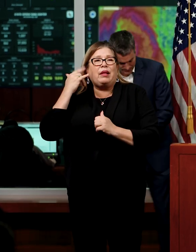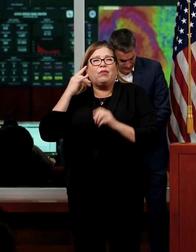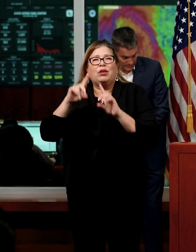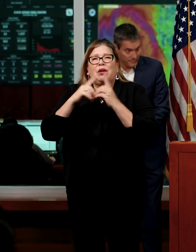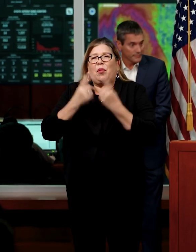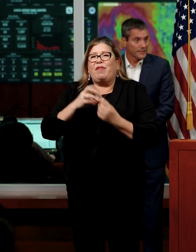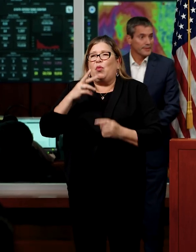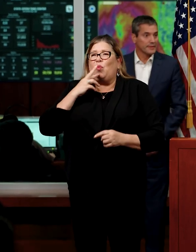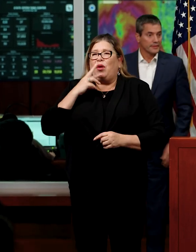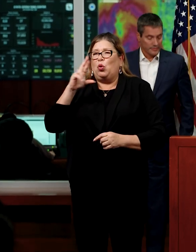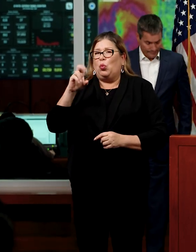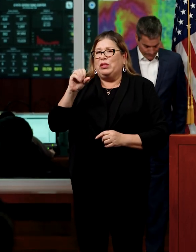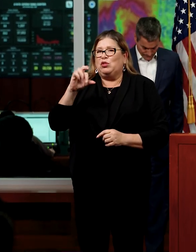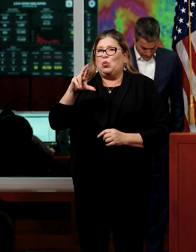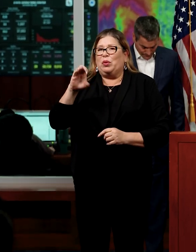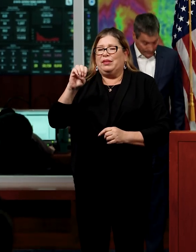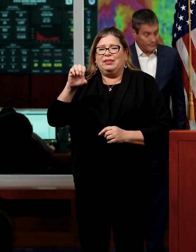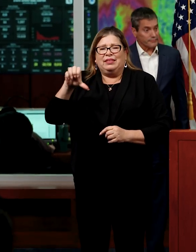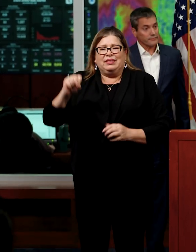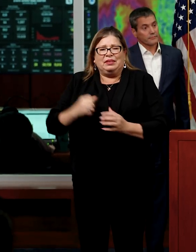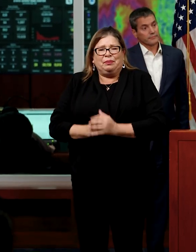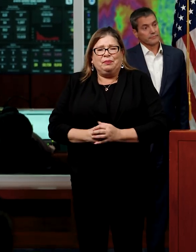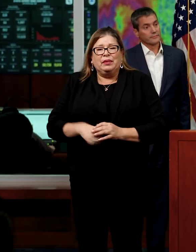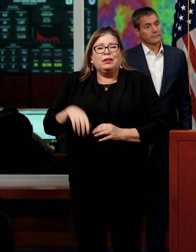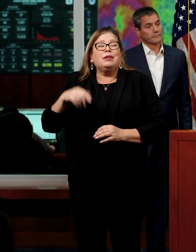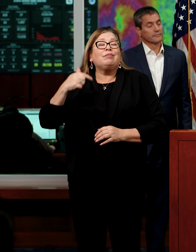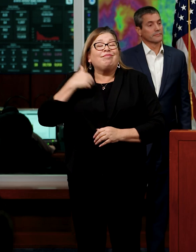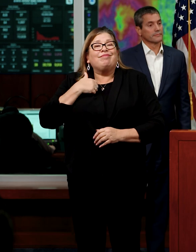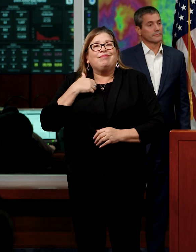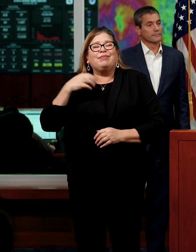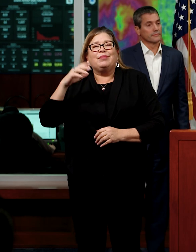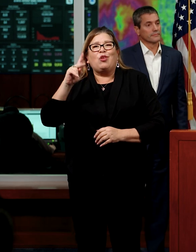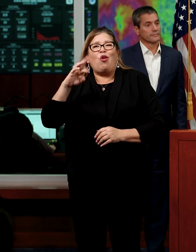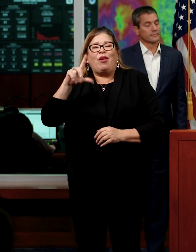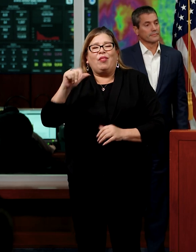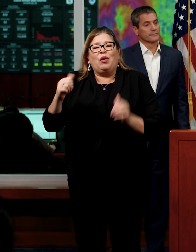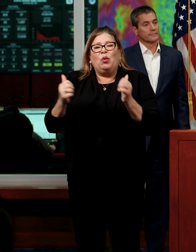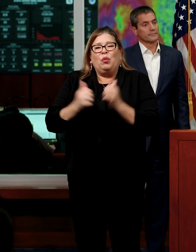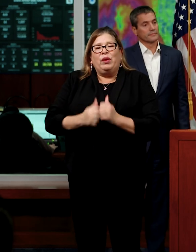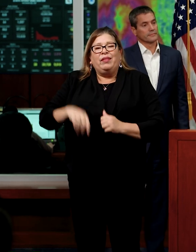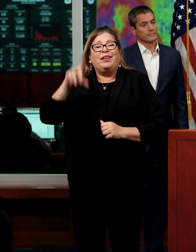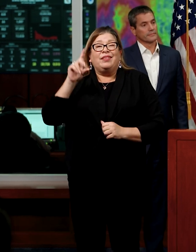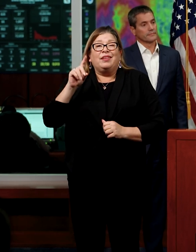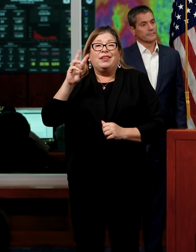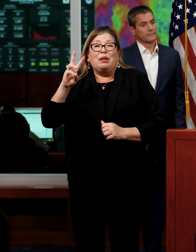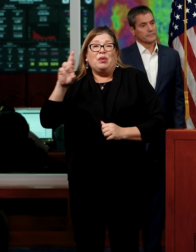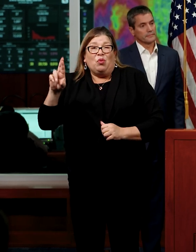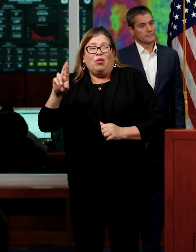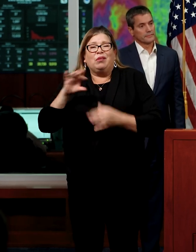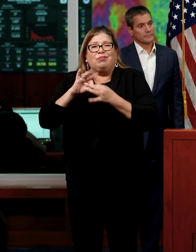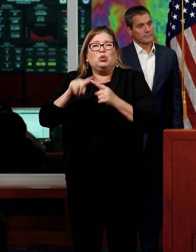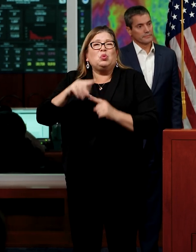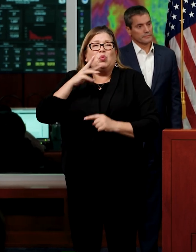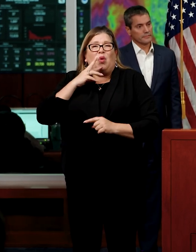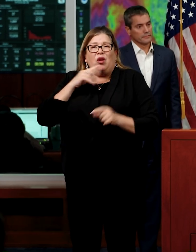Thank you, Secretary, and thank you for joining us this morning. I'm Carla Namath, the Director of the California Department of Water Resources.